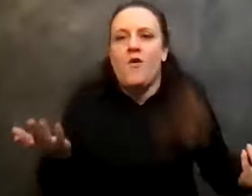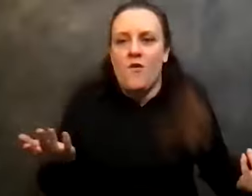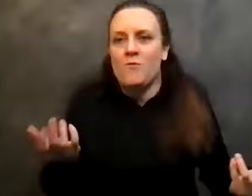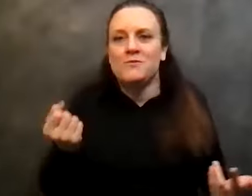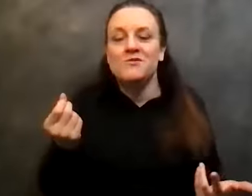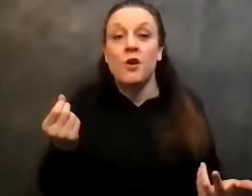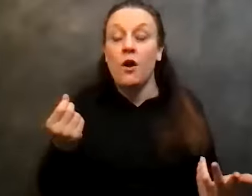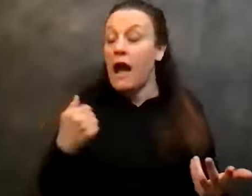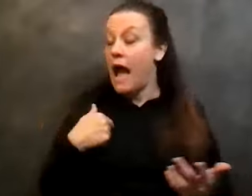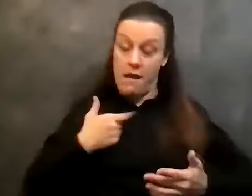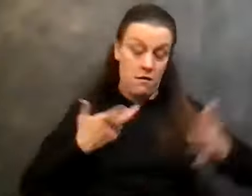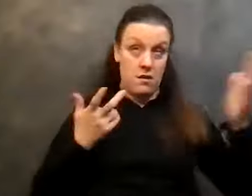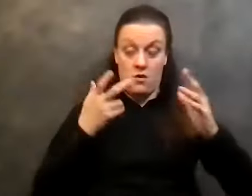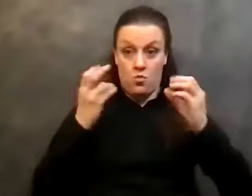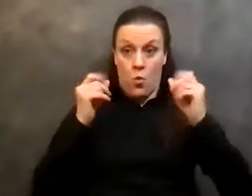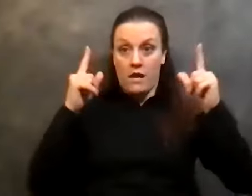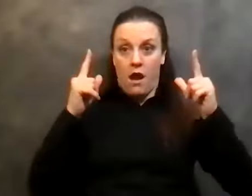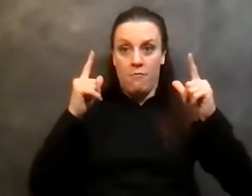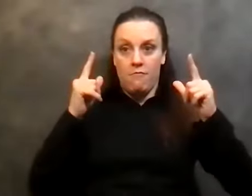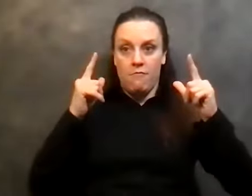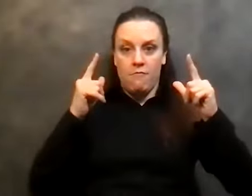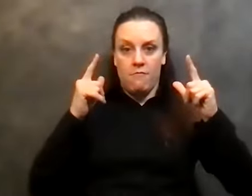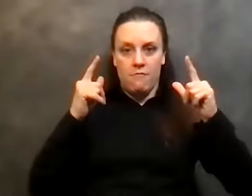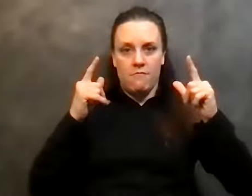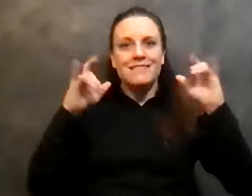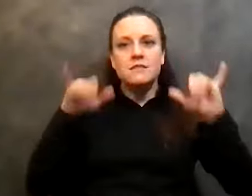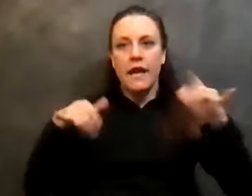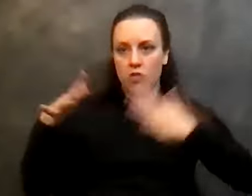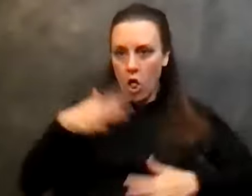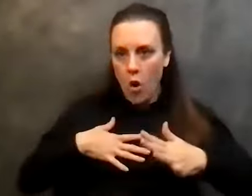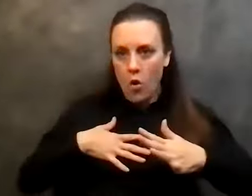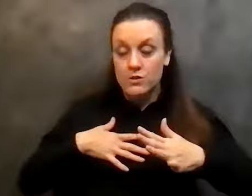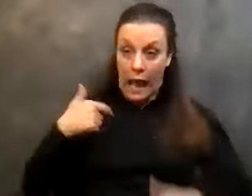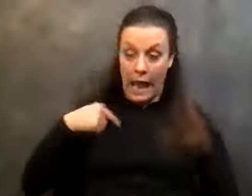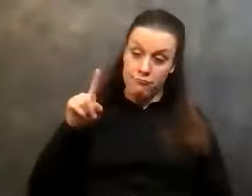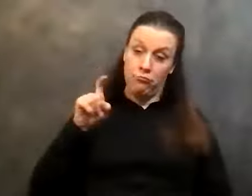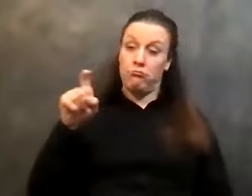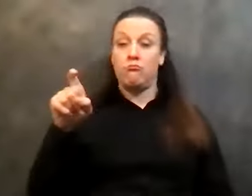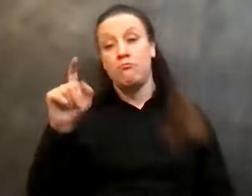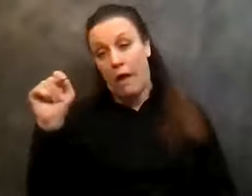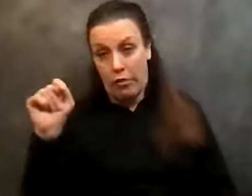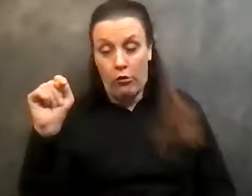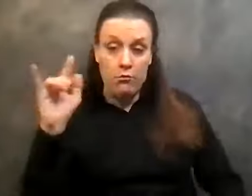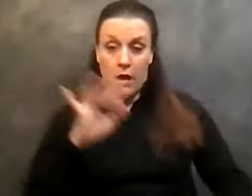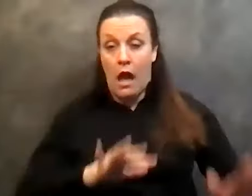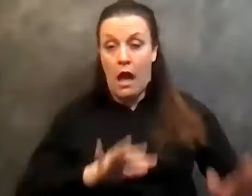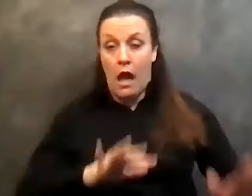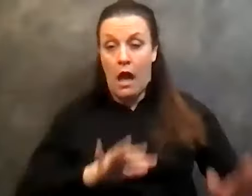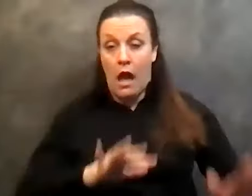come to wearing the clothes that I passed out in the night before I stagger into the bathroom, you know, I throw some water on my face, I do the